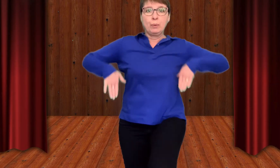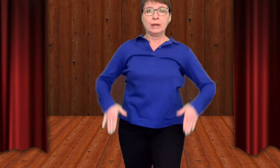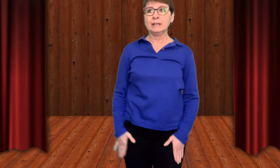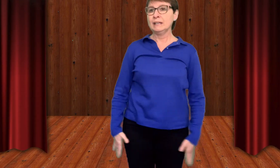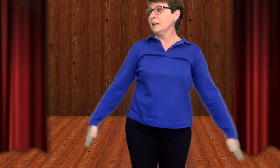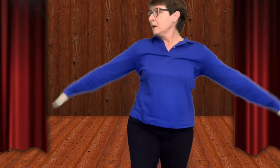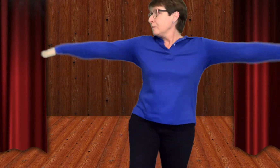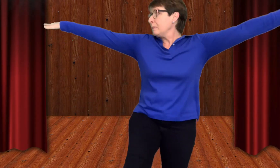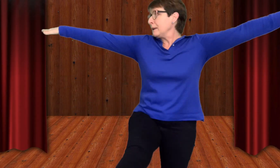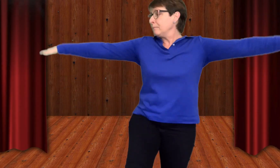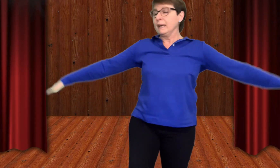Slower.